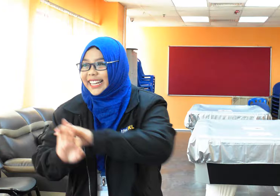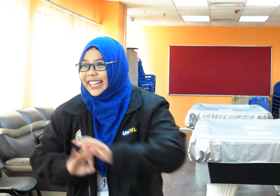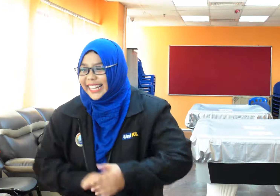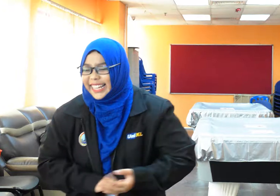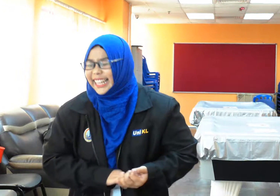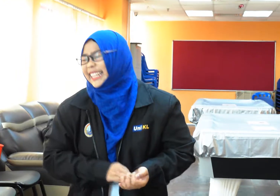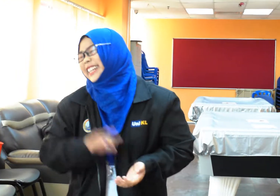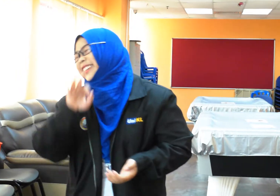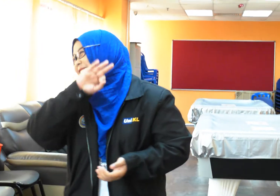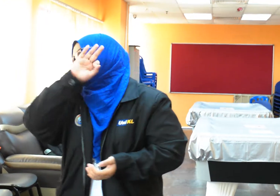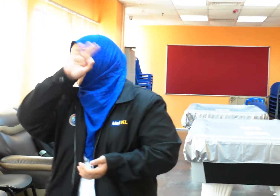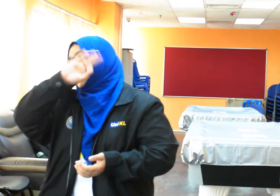Congratulations!